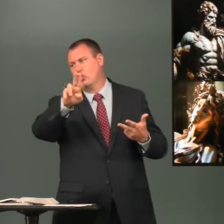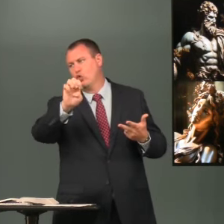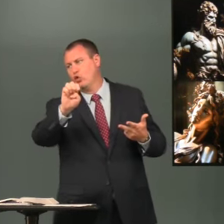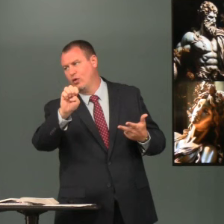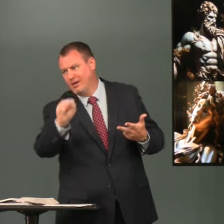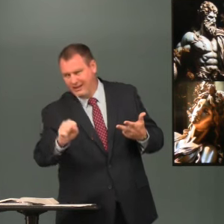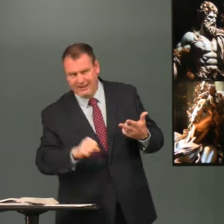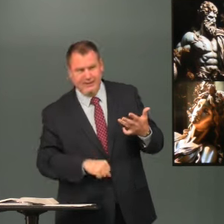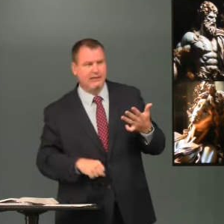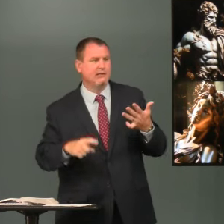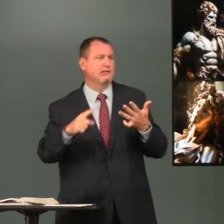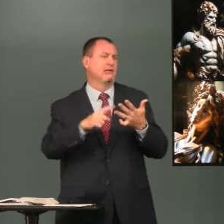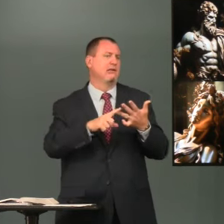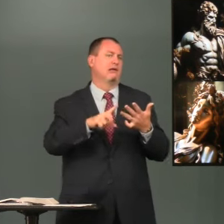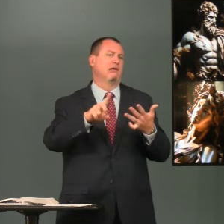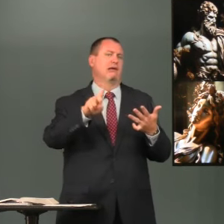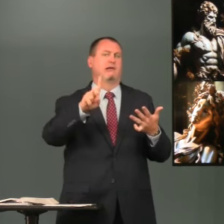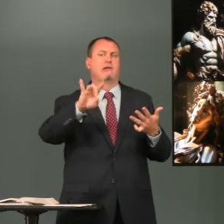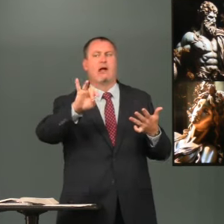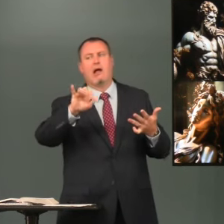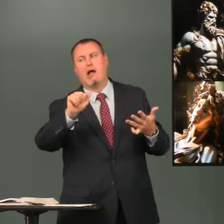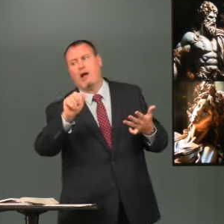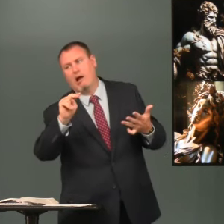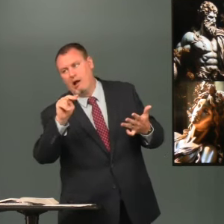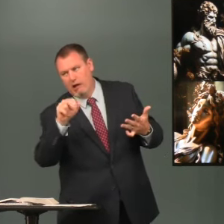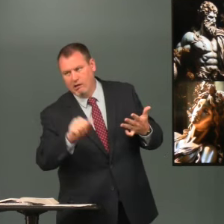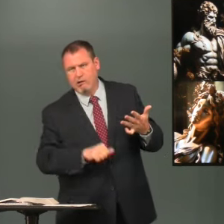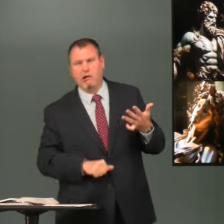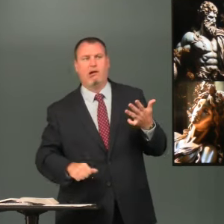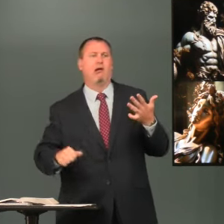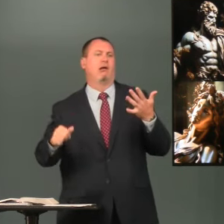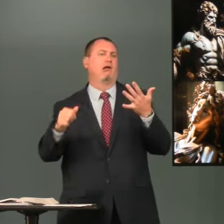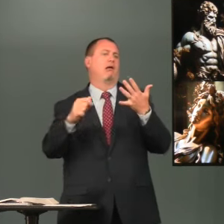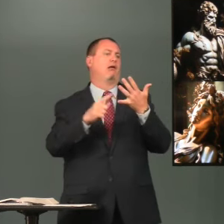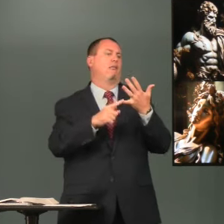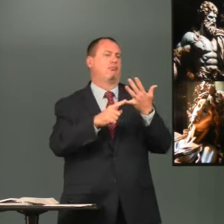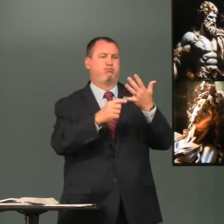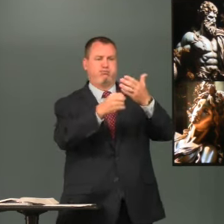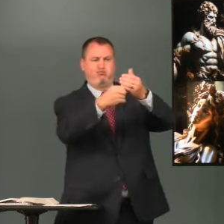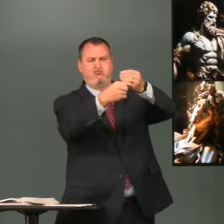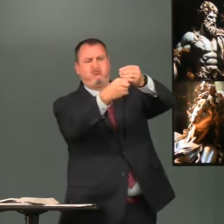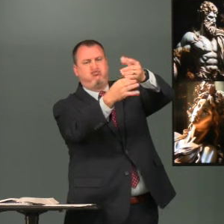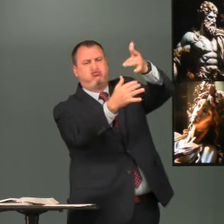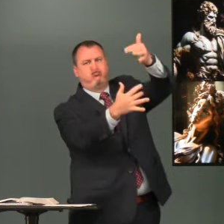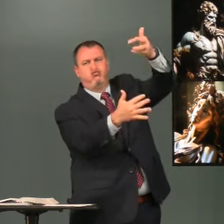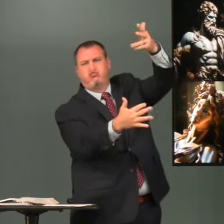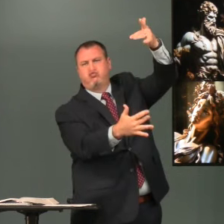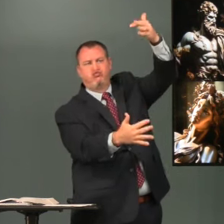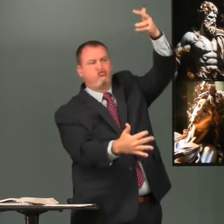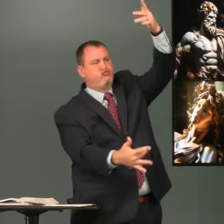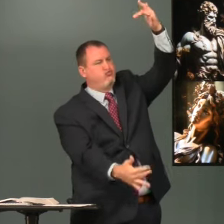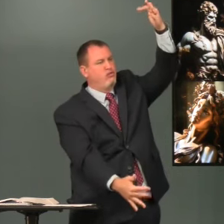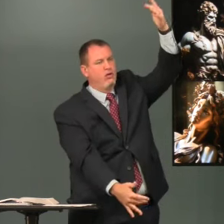Hercules Diana the list goes